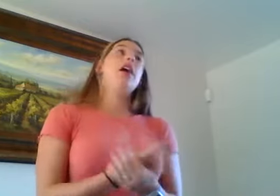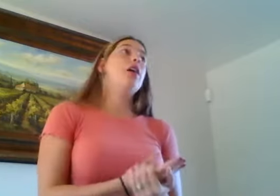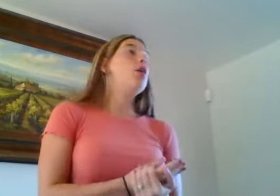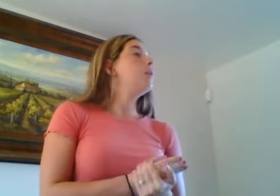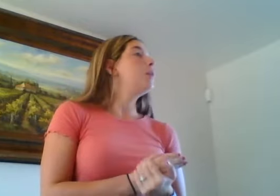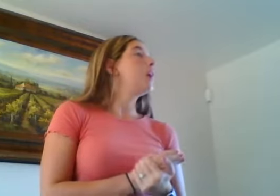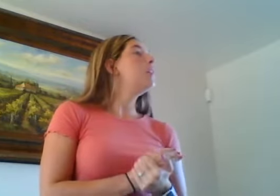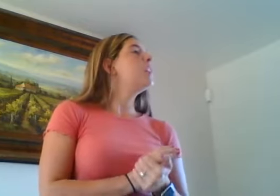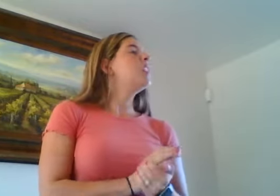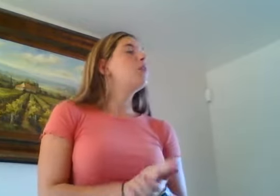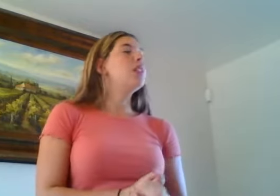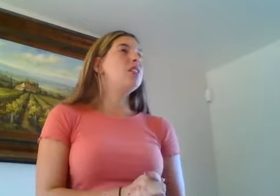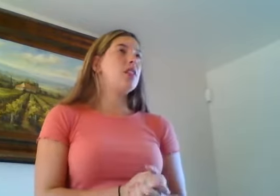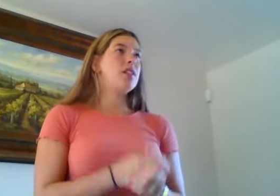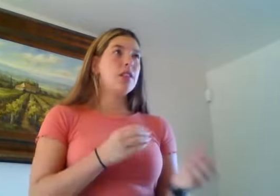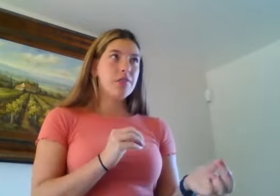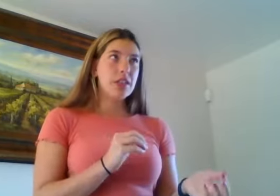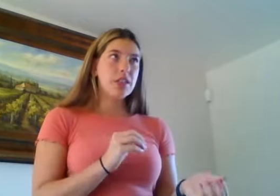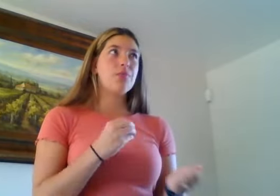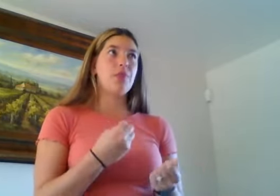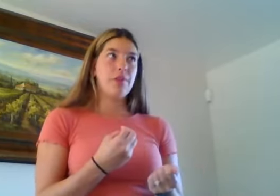uh, do you have any idea what is suffix prefix?